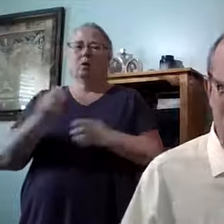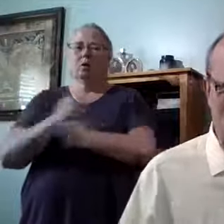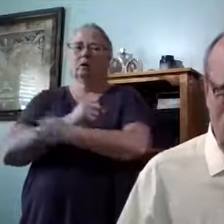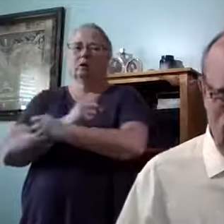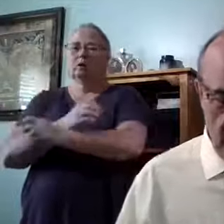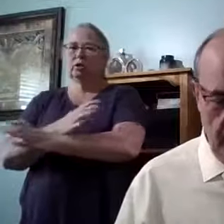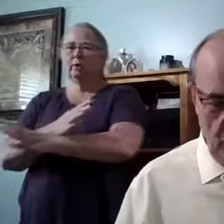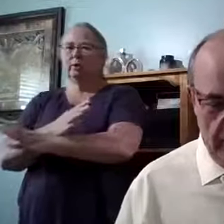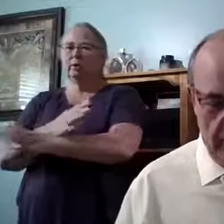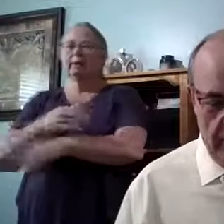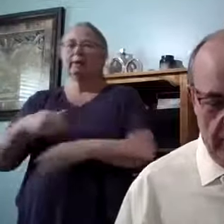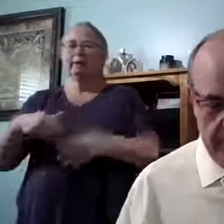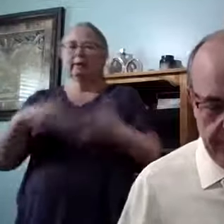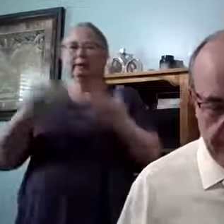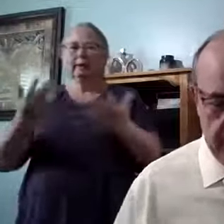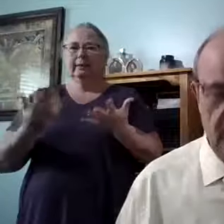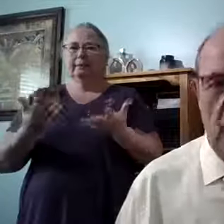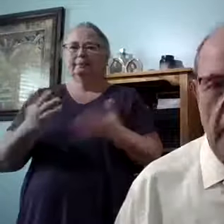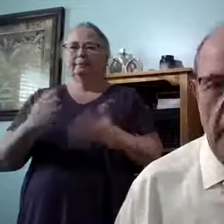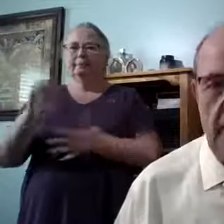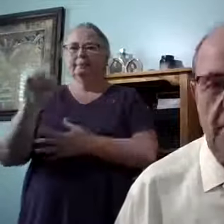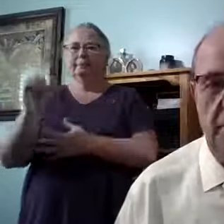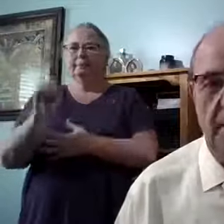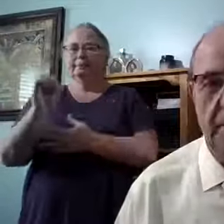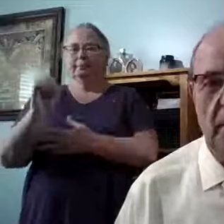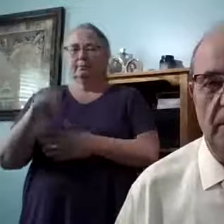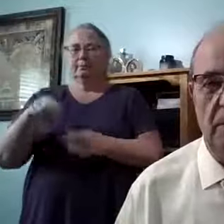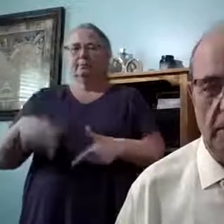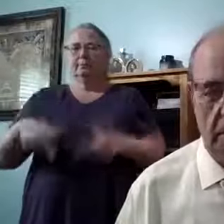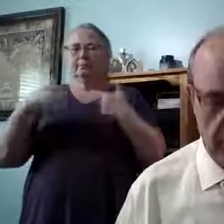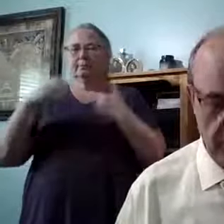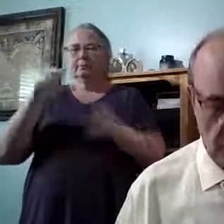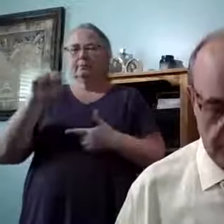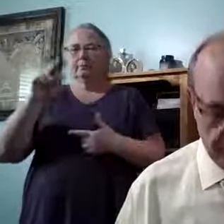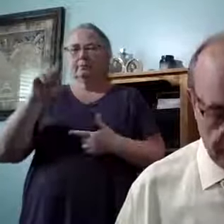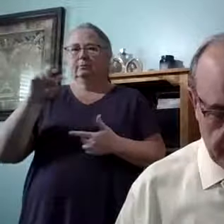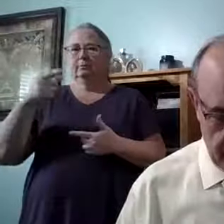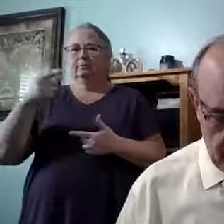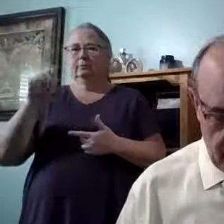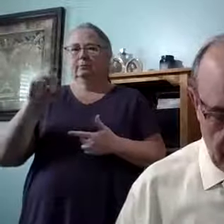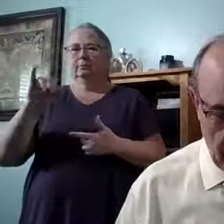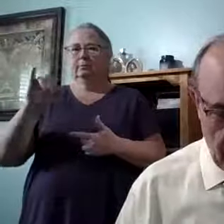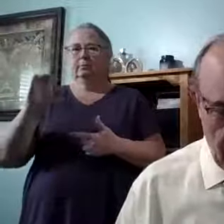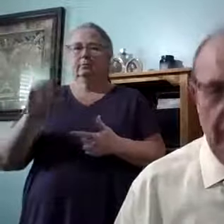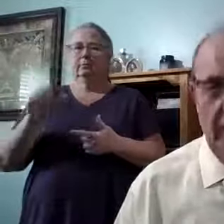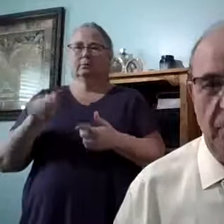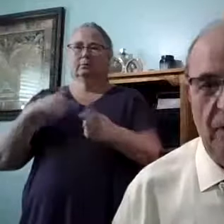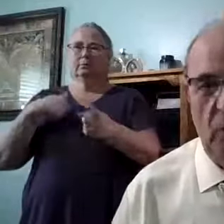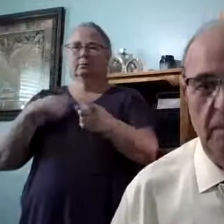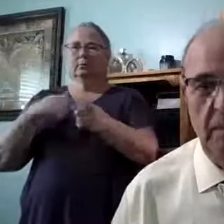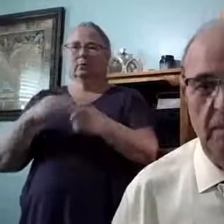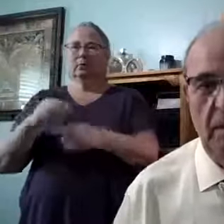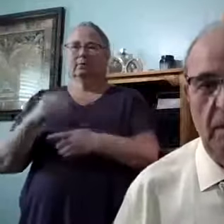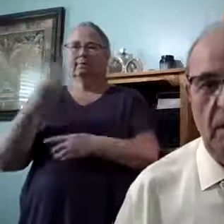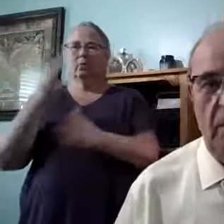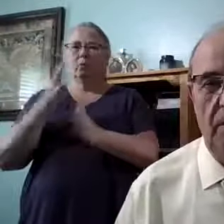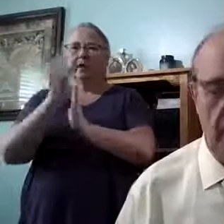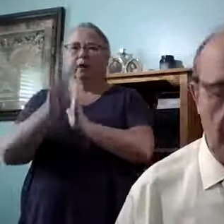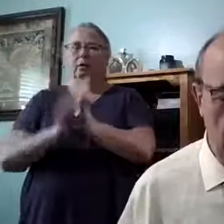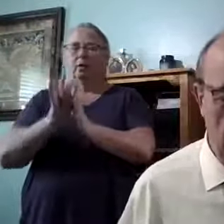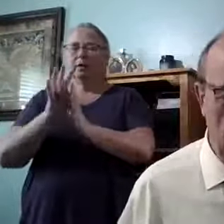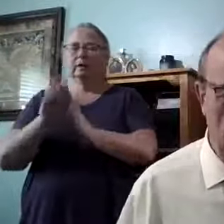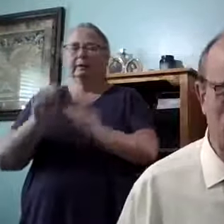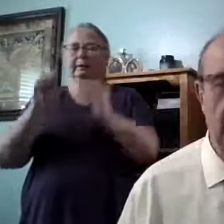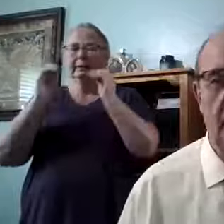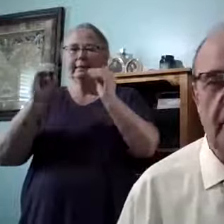But we had a four hour teaching series going on. So if my voice seems a little off,